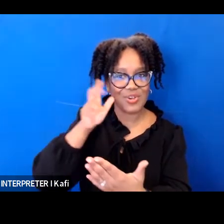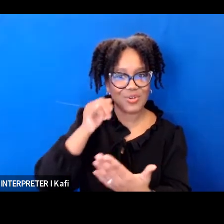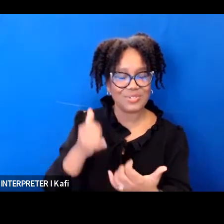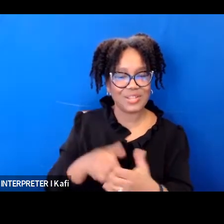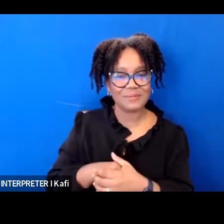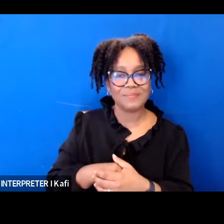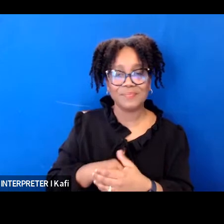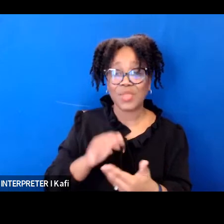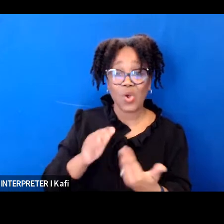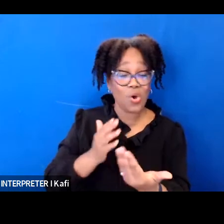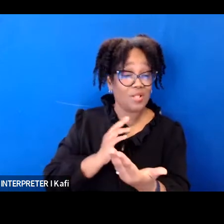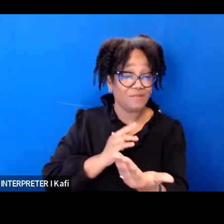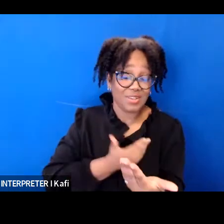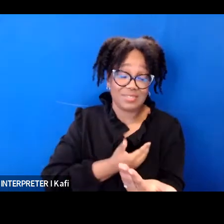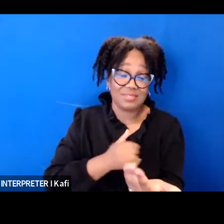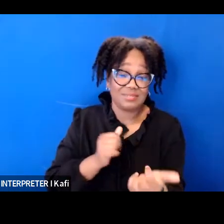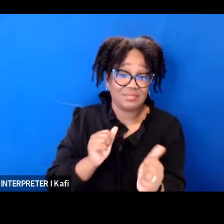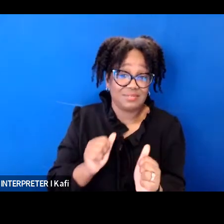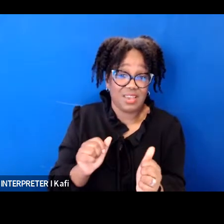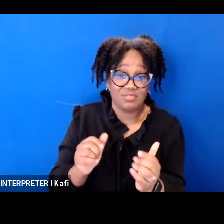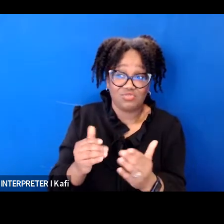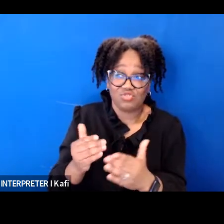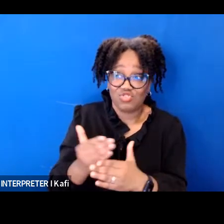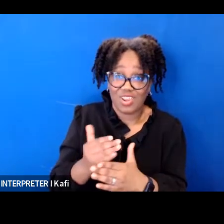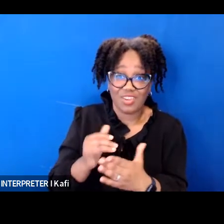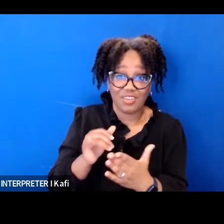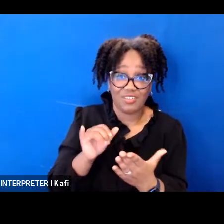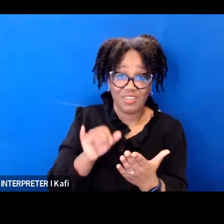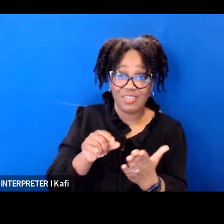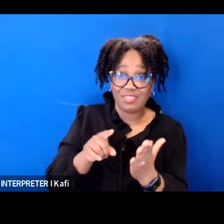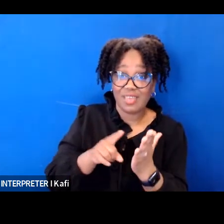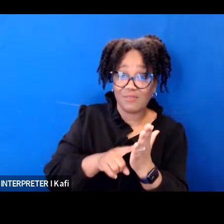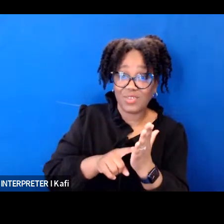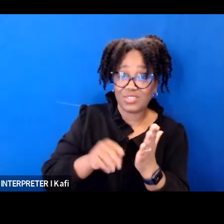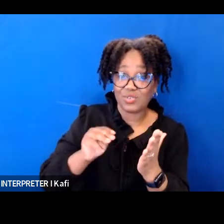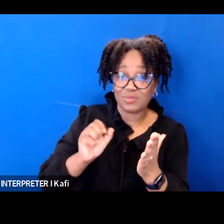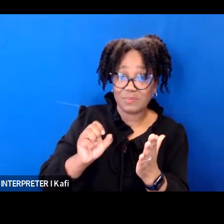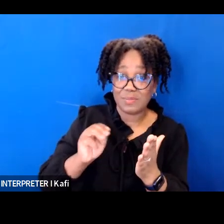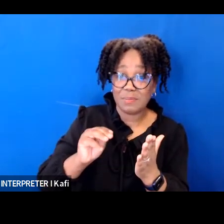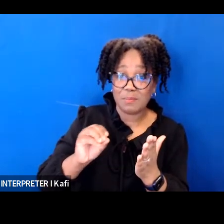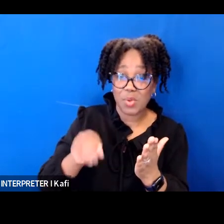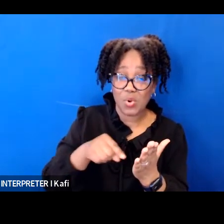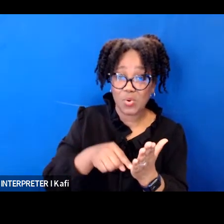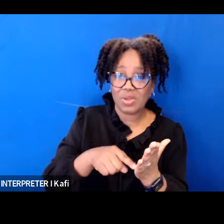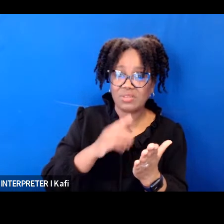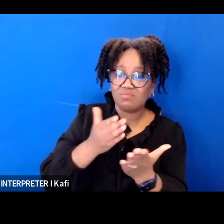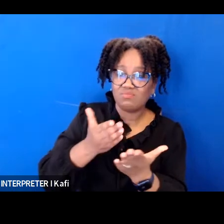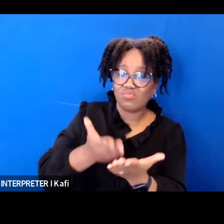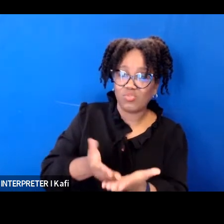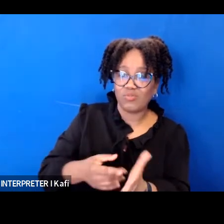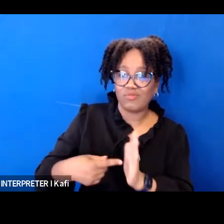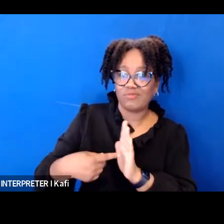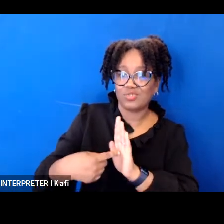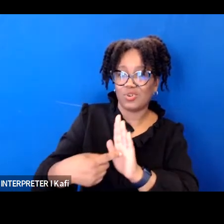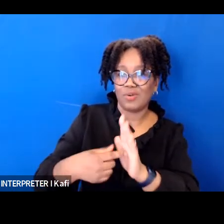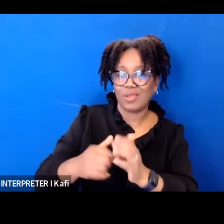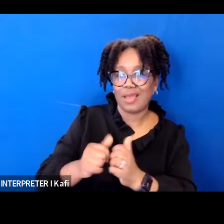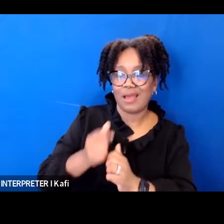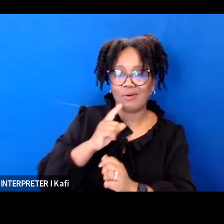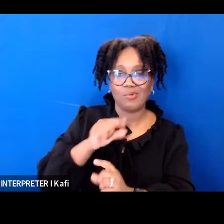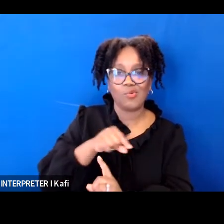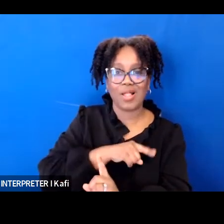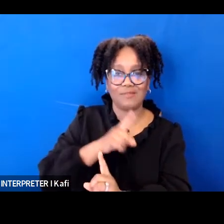to let the community as well as your representatives know how qualified judge jackson is and finally um